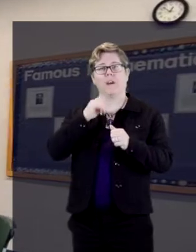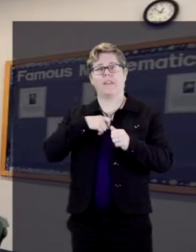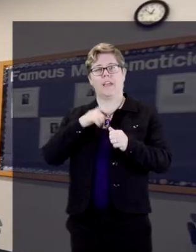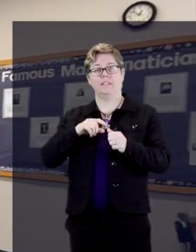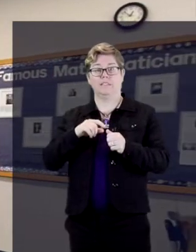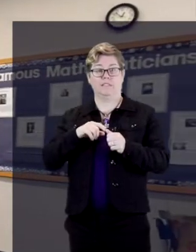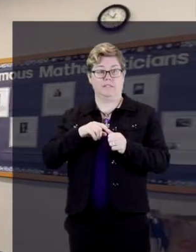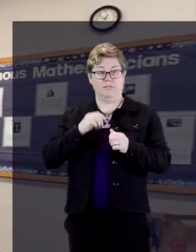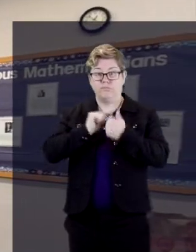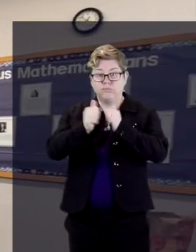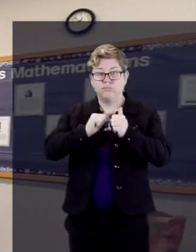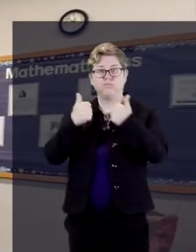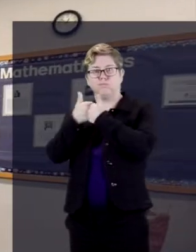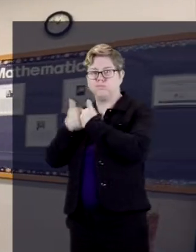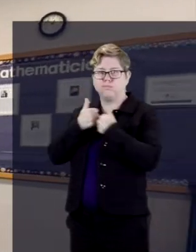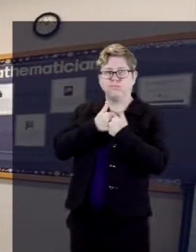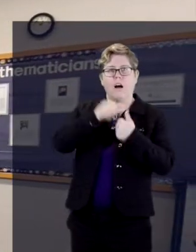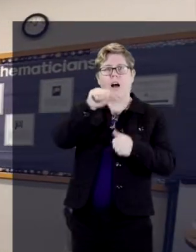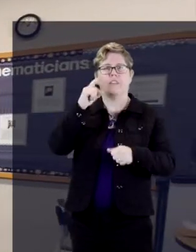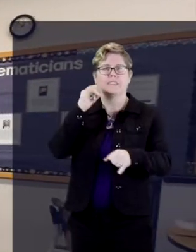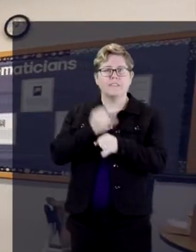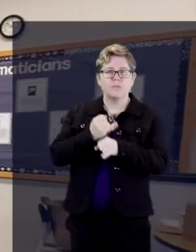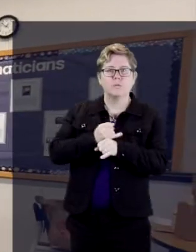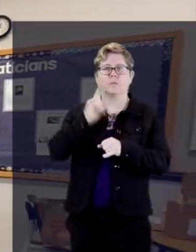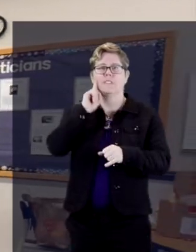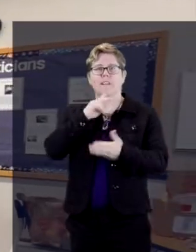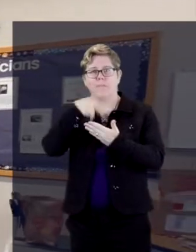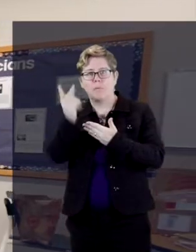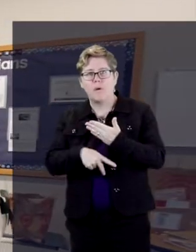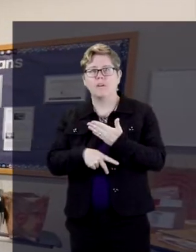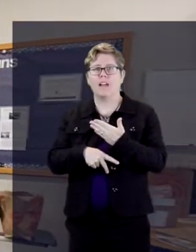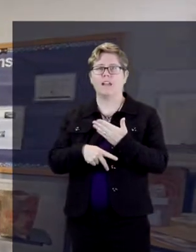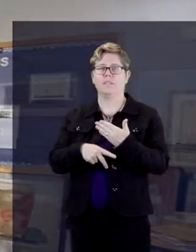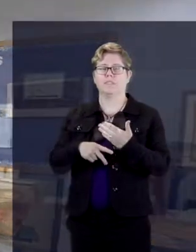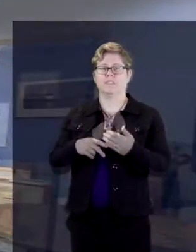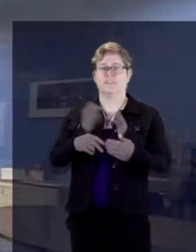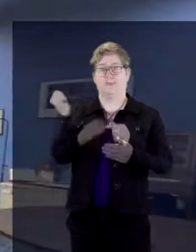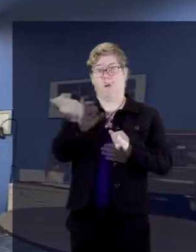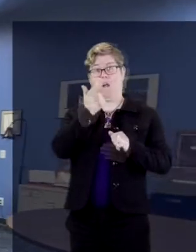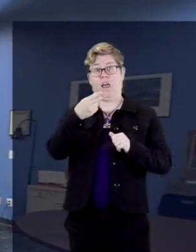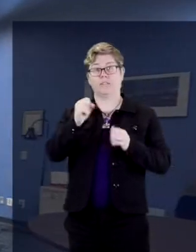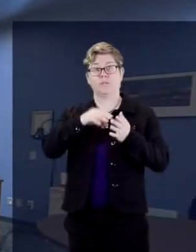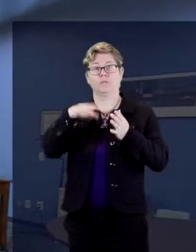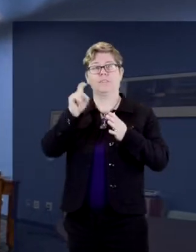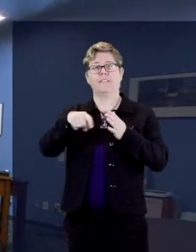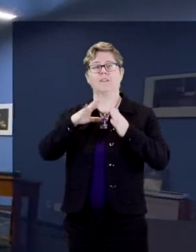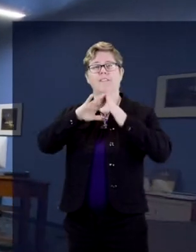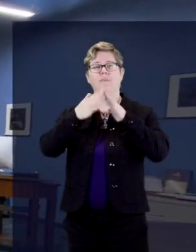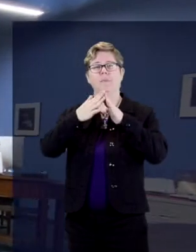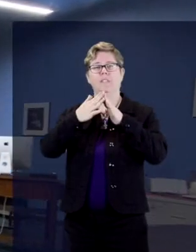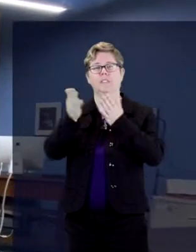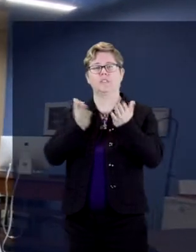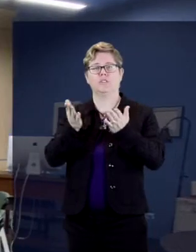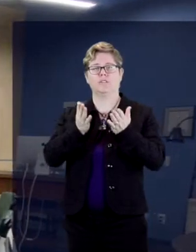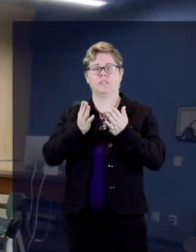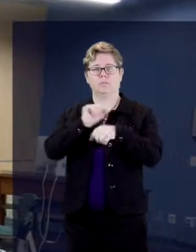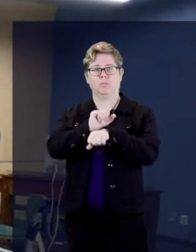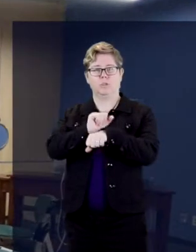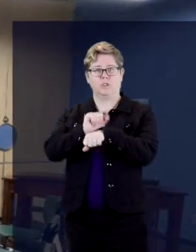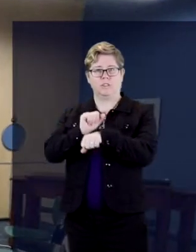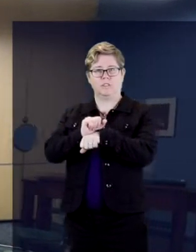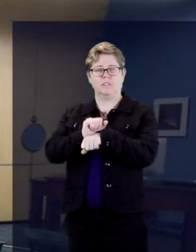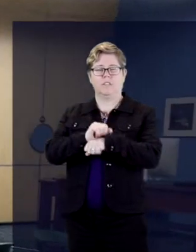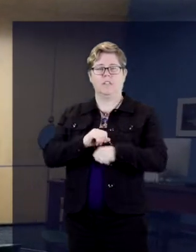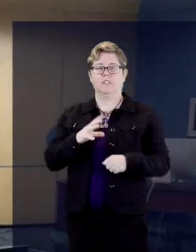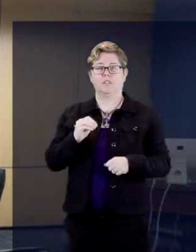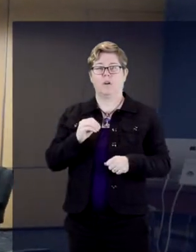will compete with other deaf schools and deaf programs. All of our students will experience community service